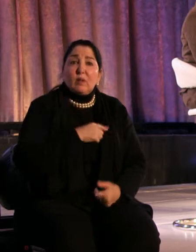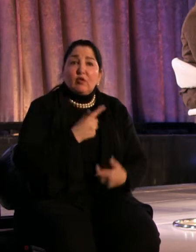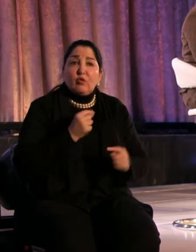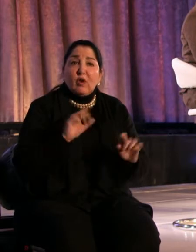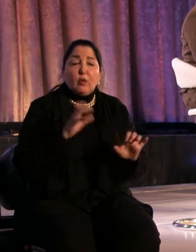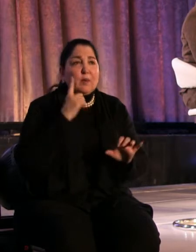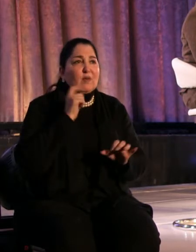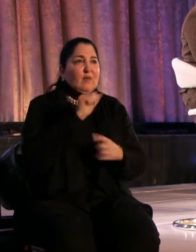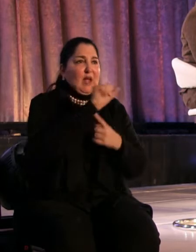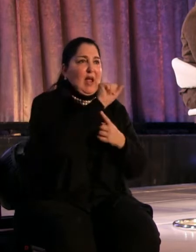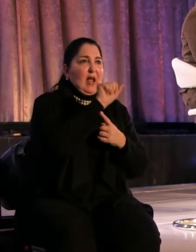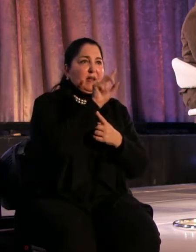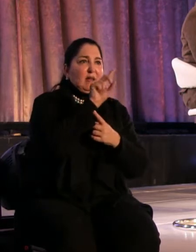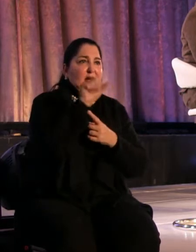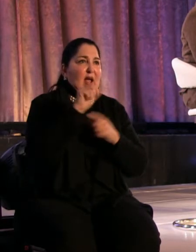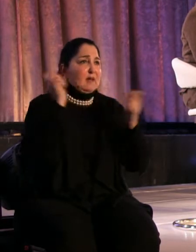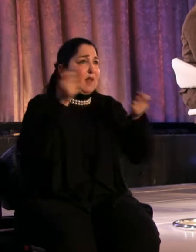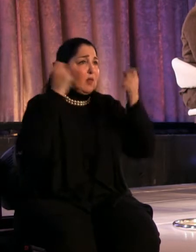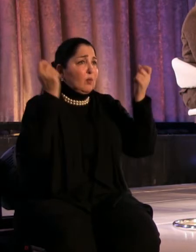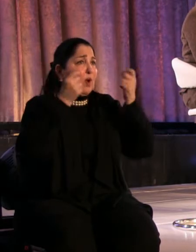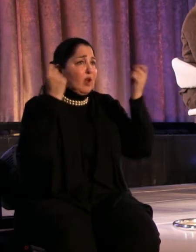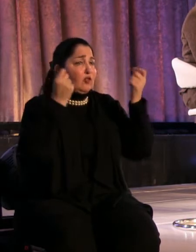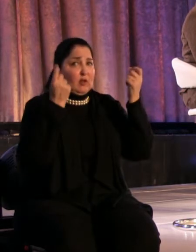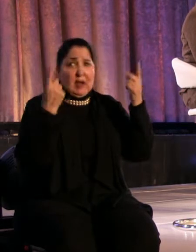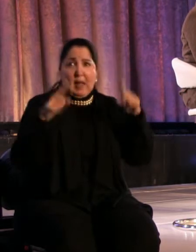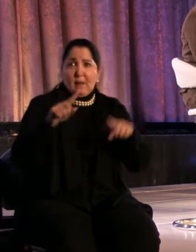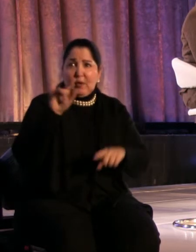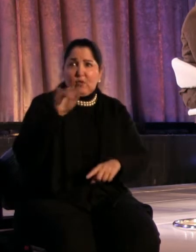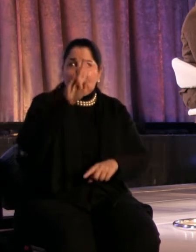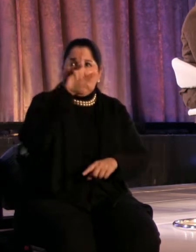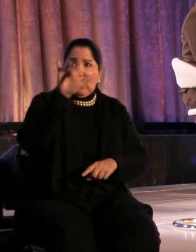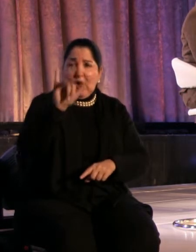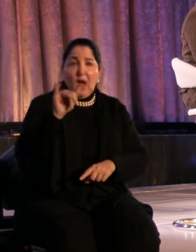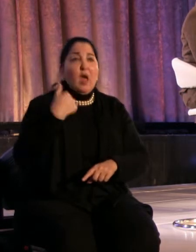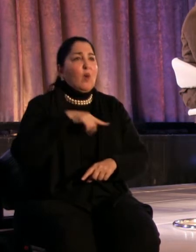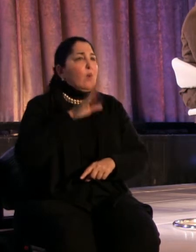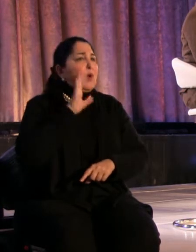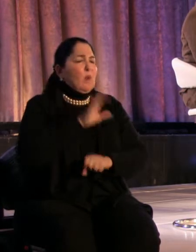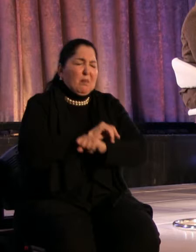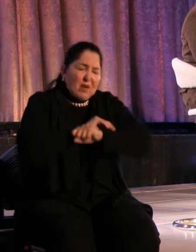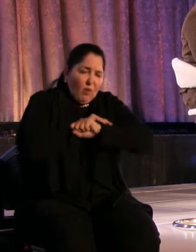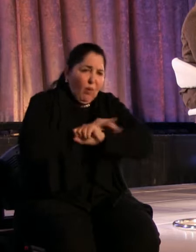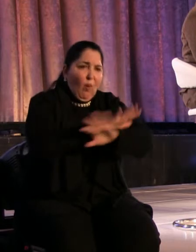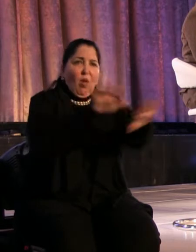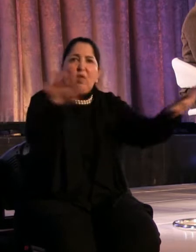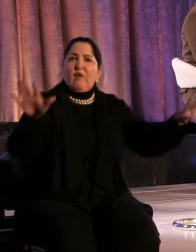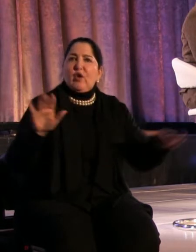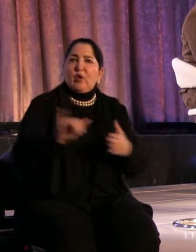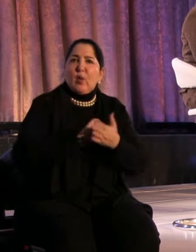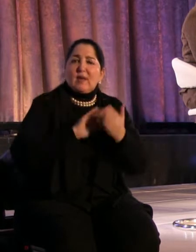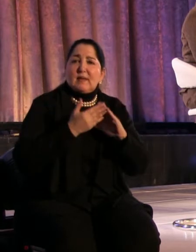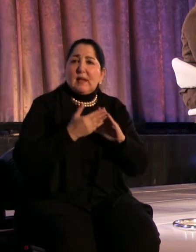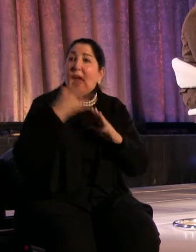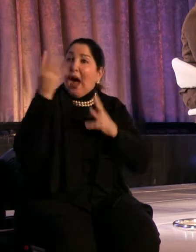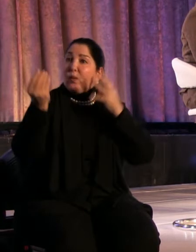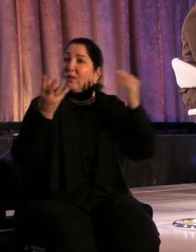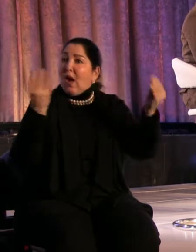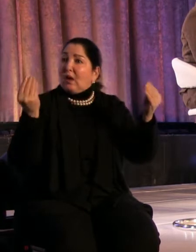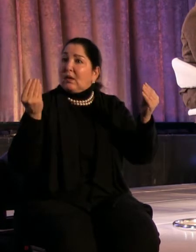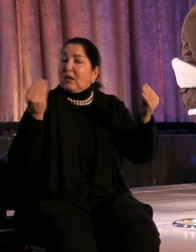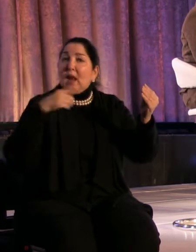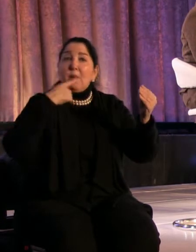because of the ADA celebration in July, we're going to be all over New York City, outside, in public spaces,